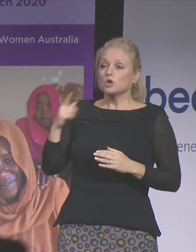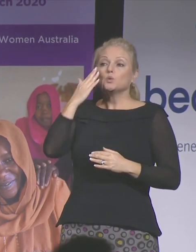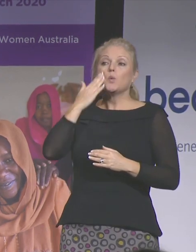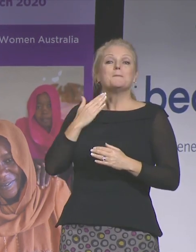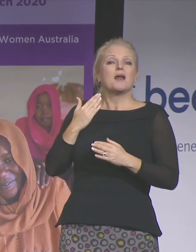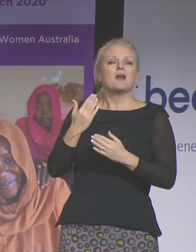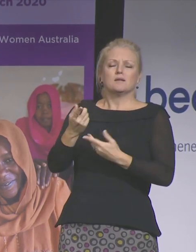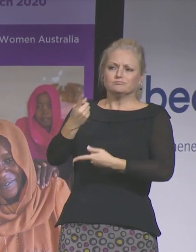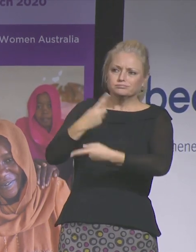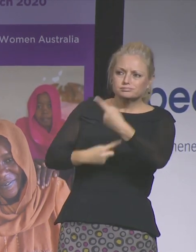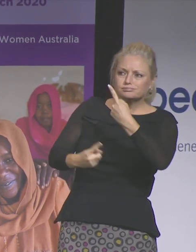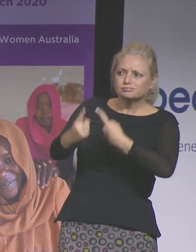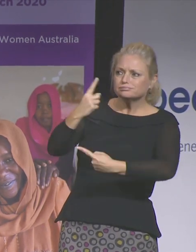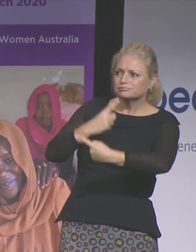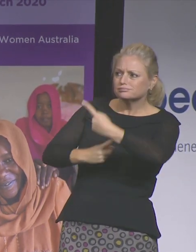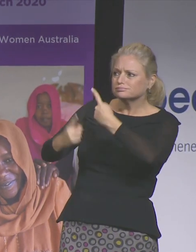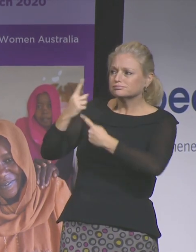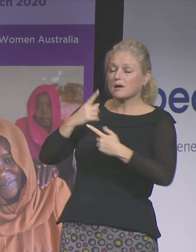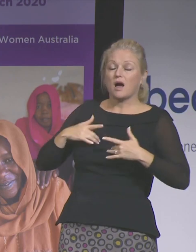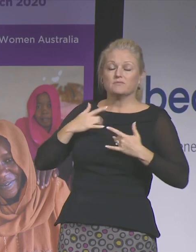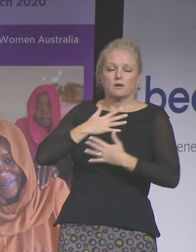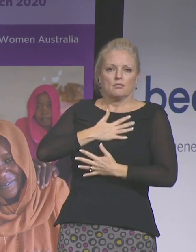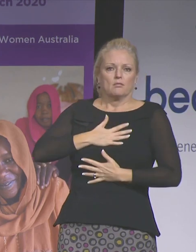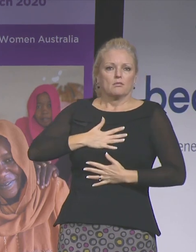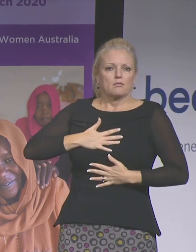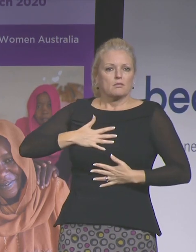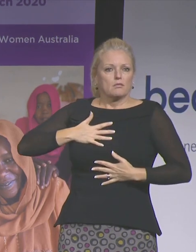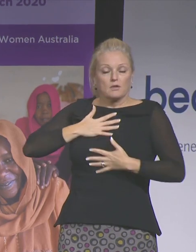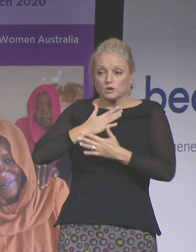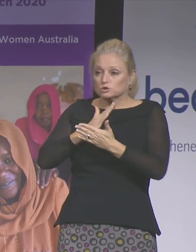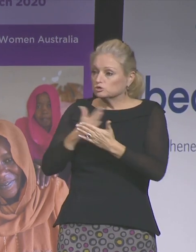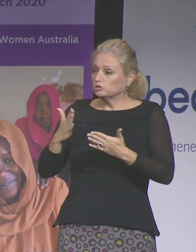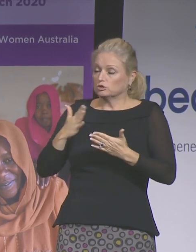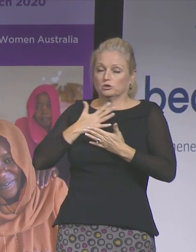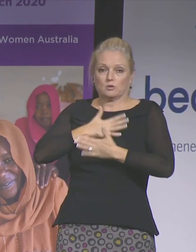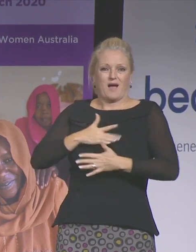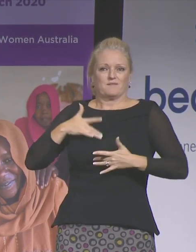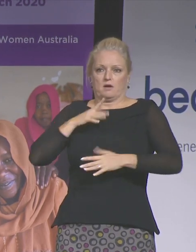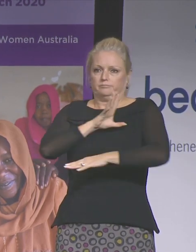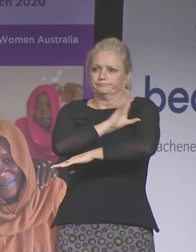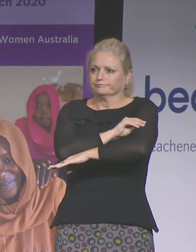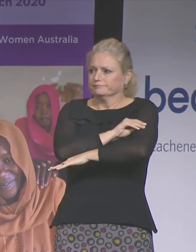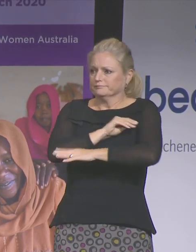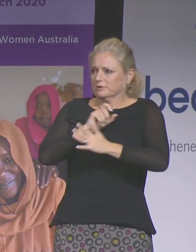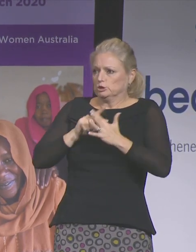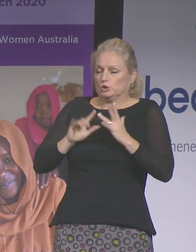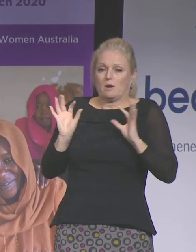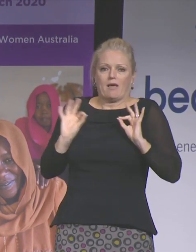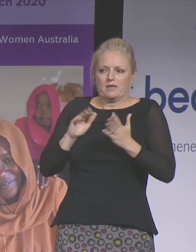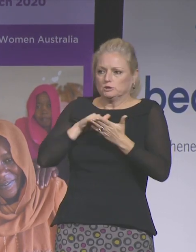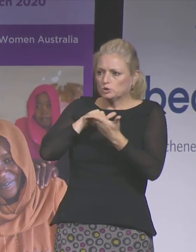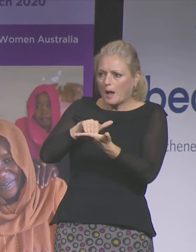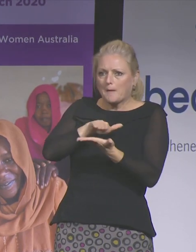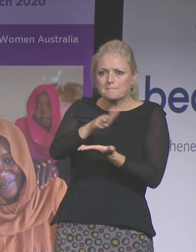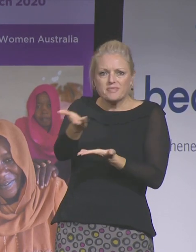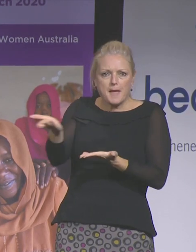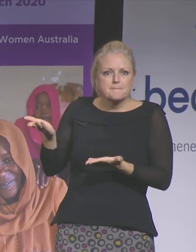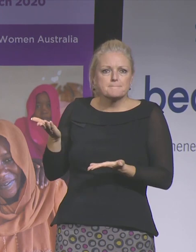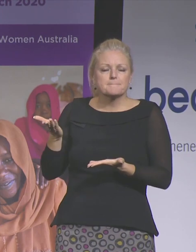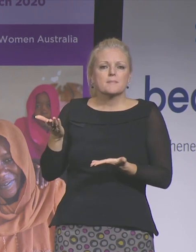I felt absolute despair. I felt absolutely powerless to create change or to help